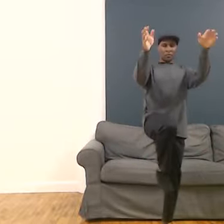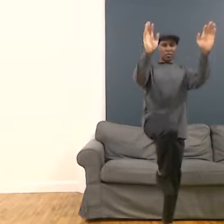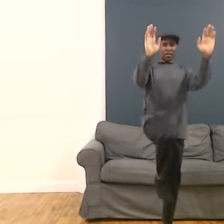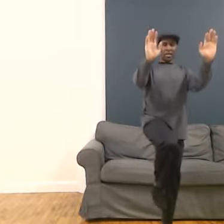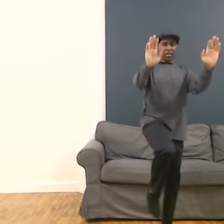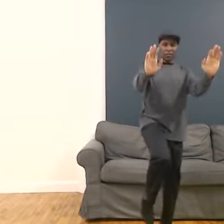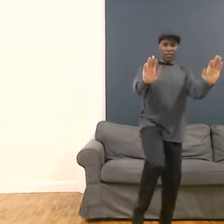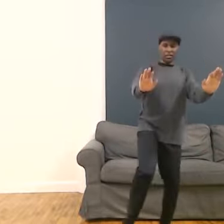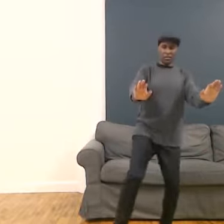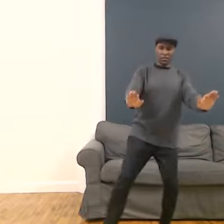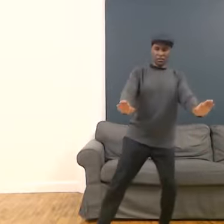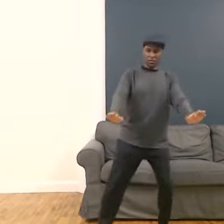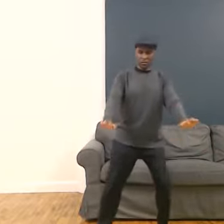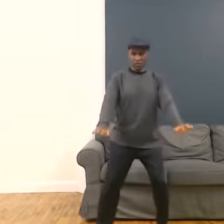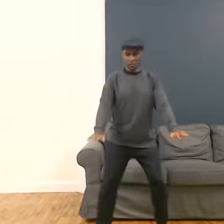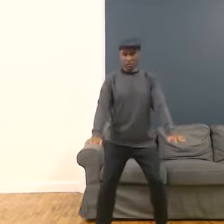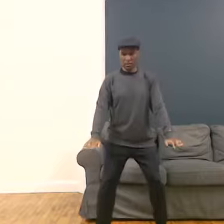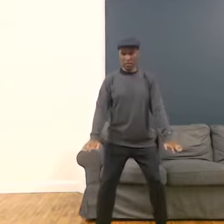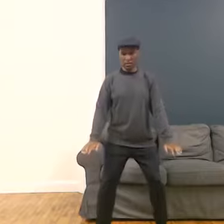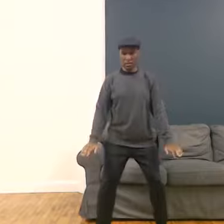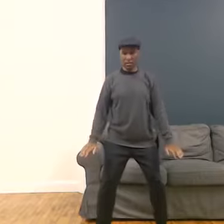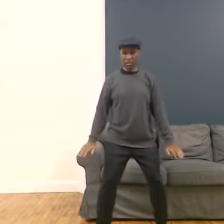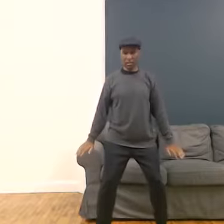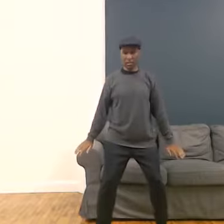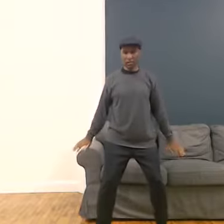One pass for each side, each leg.